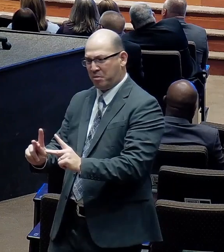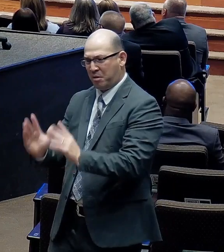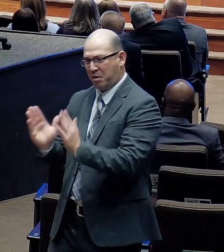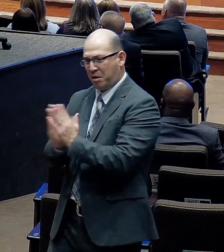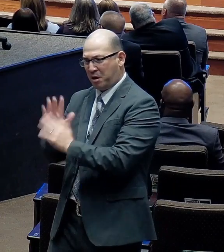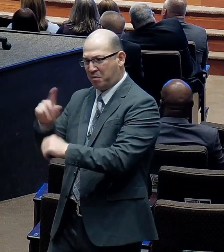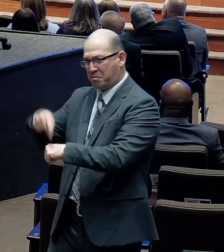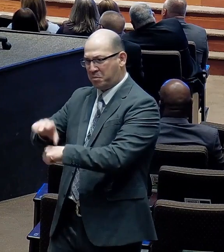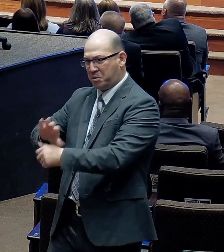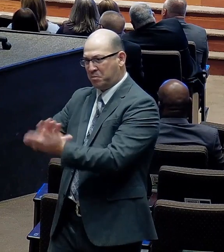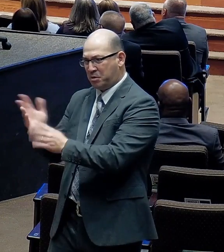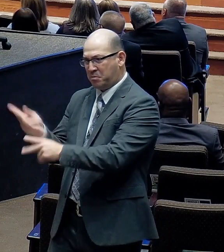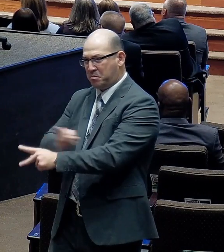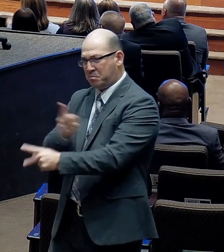But a great faith.